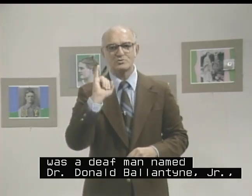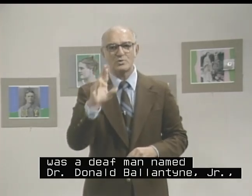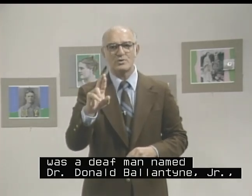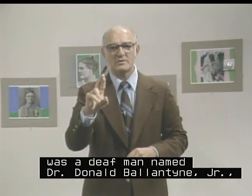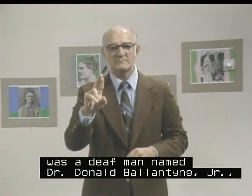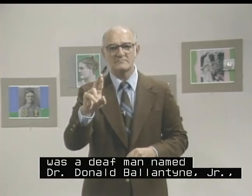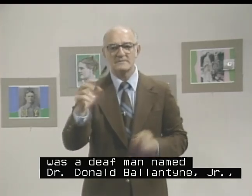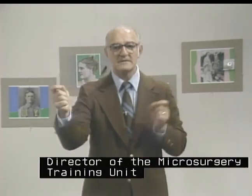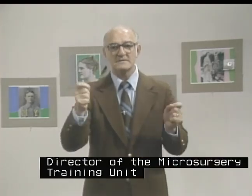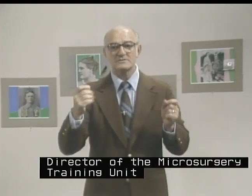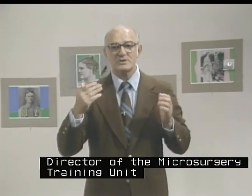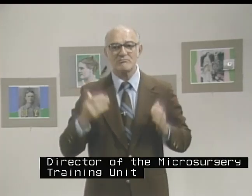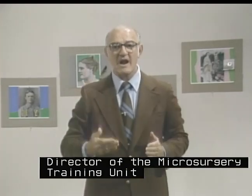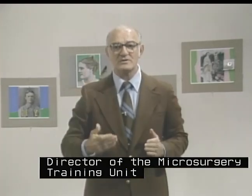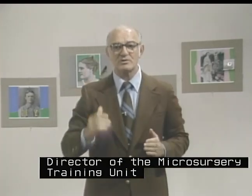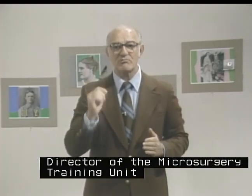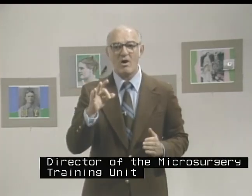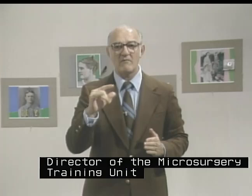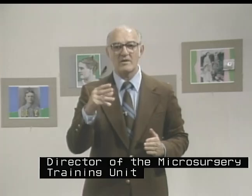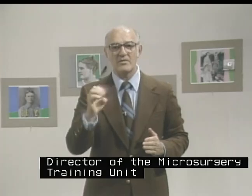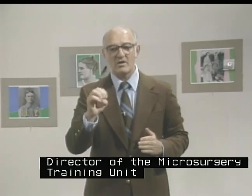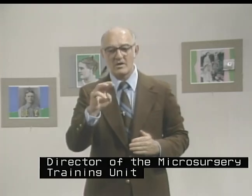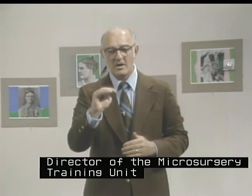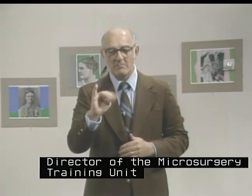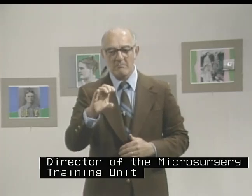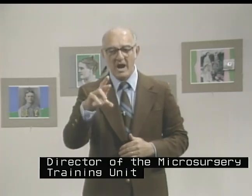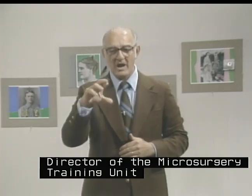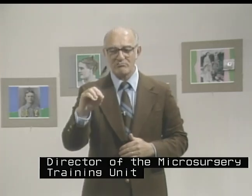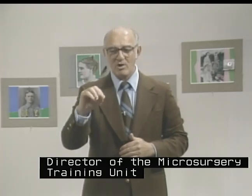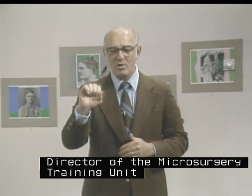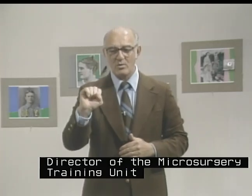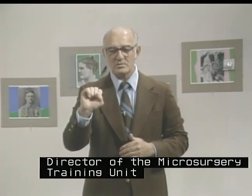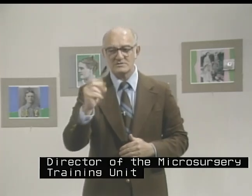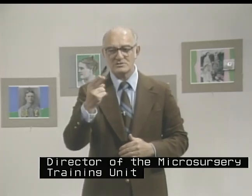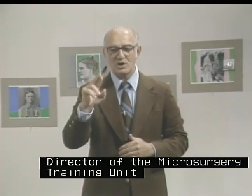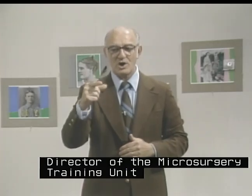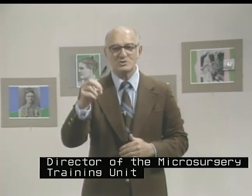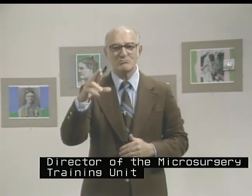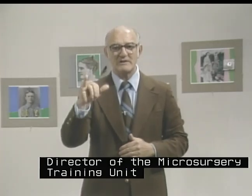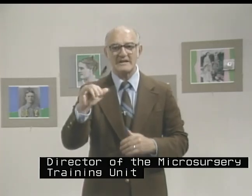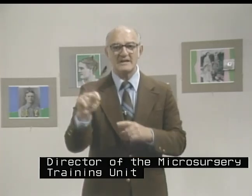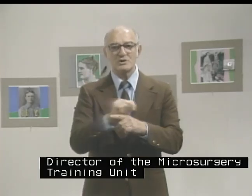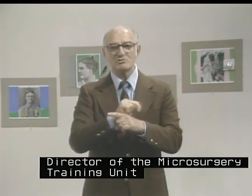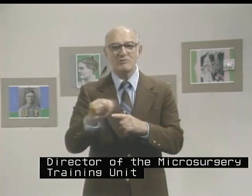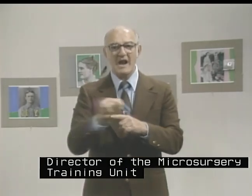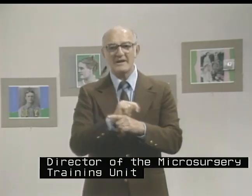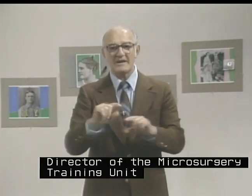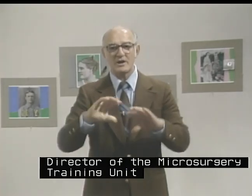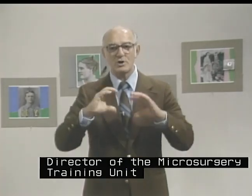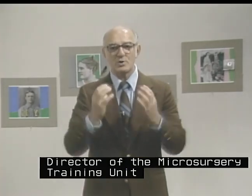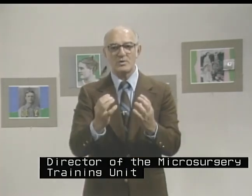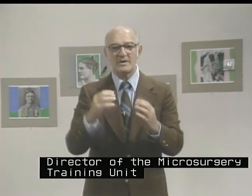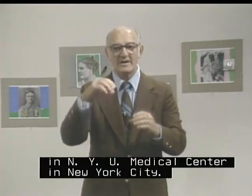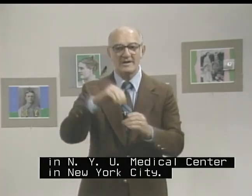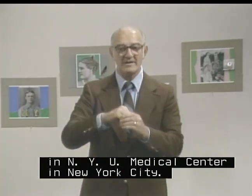Jr., director of the microsurgery training unit in